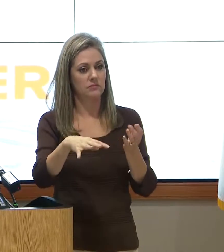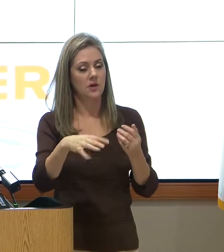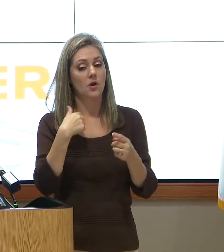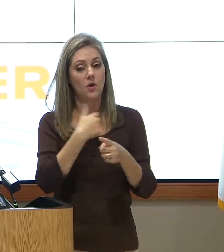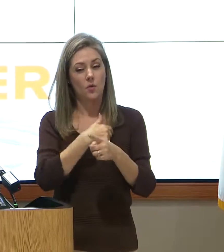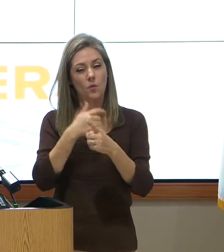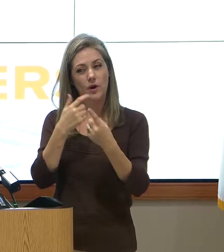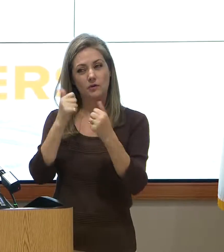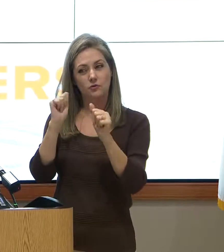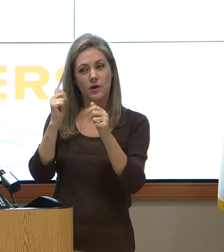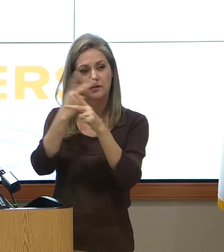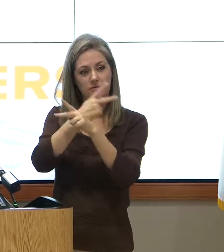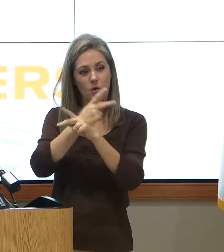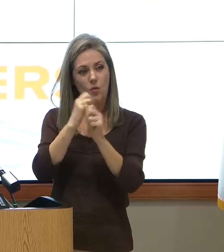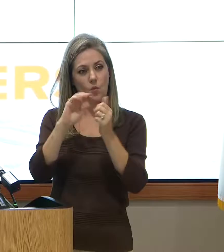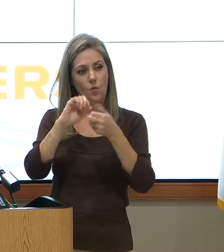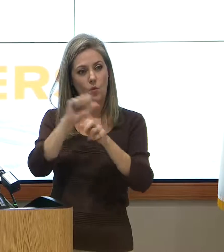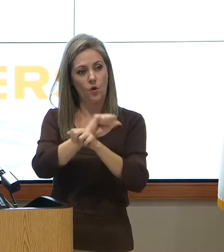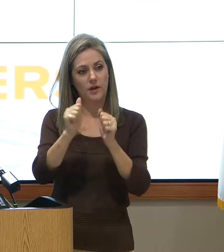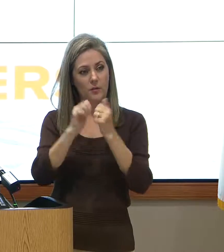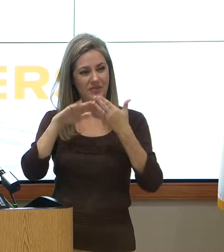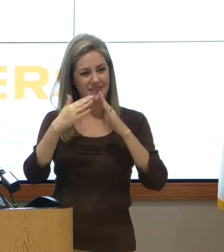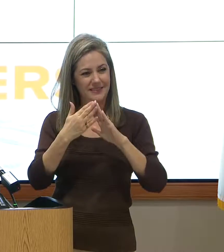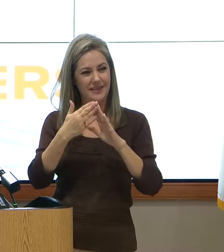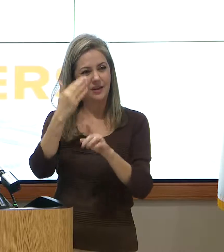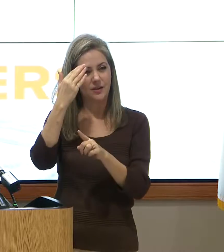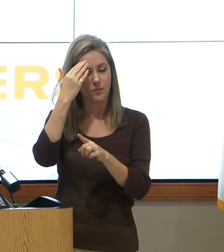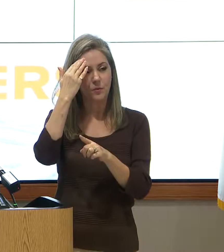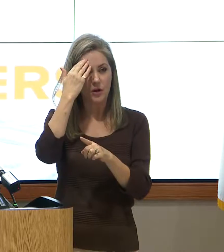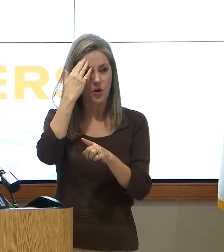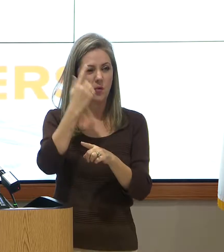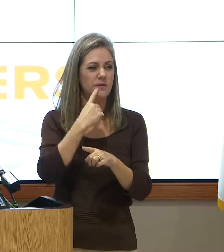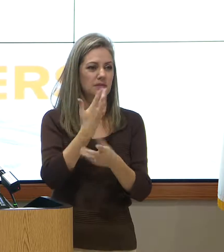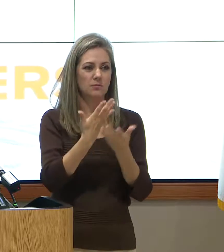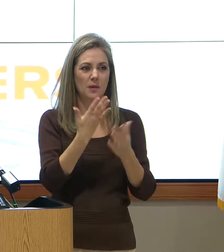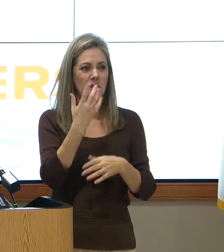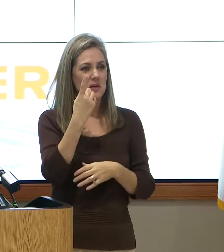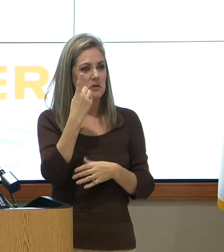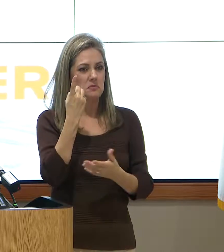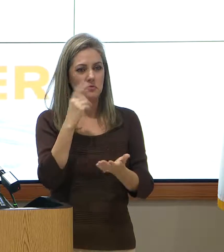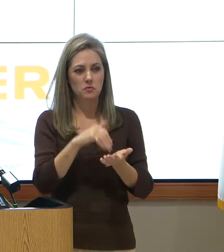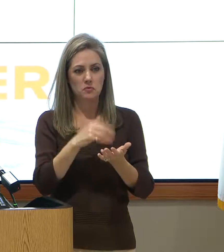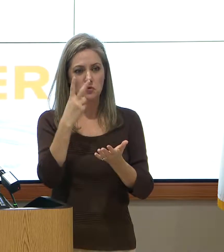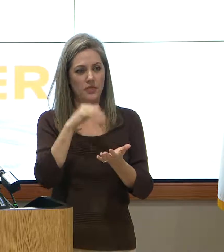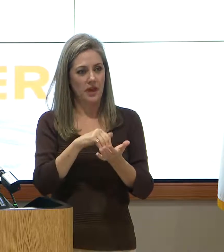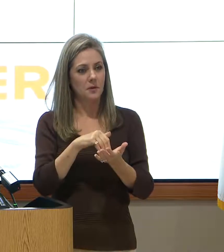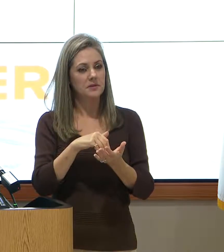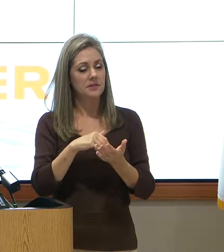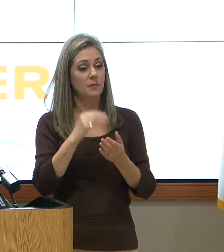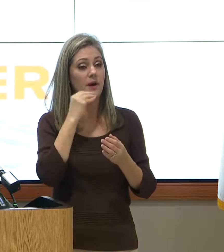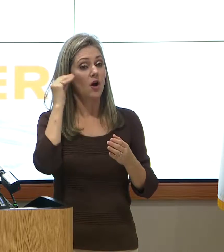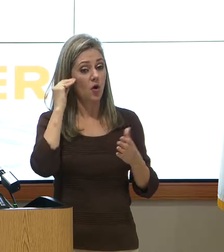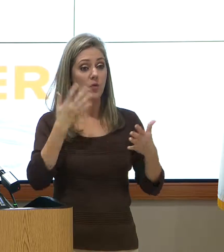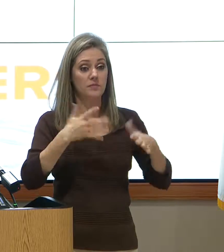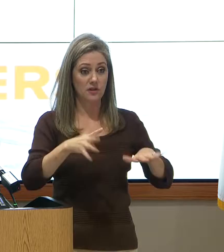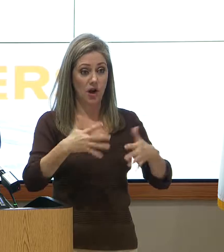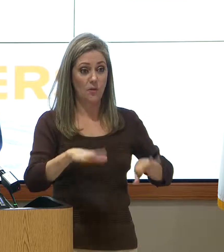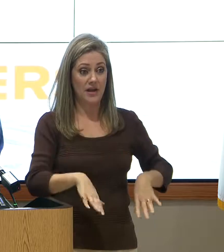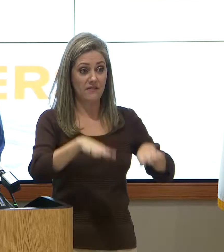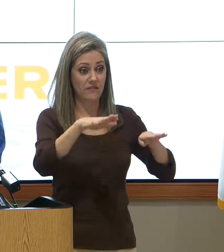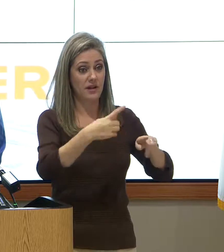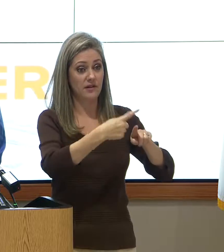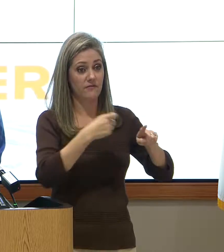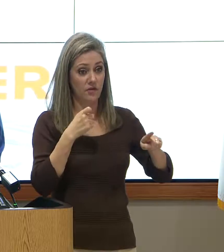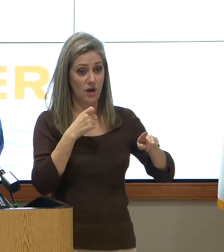the city on that information. We do know it's probably several thousand. But at this point, you know, there were homes that were already flooding just from what Mother